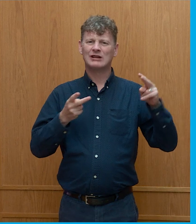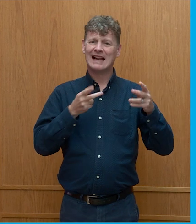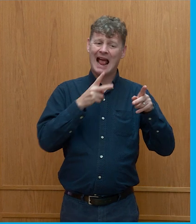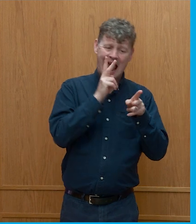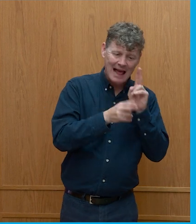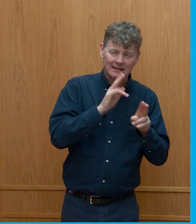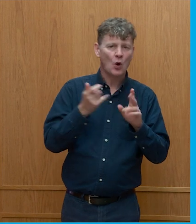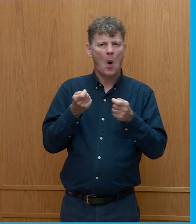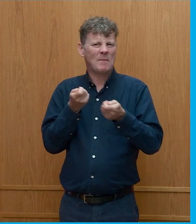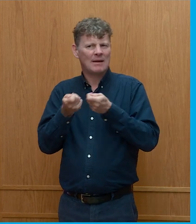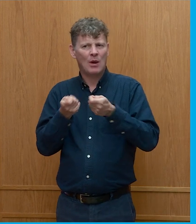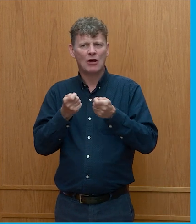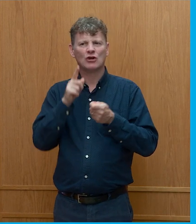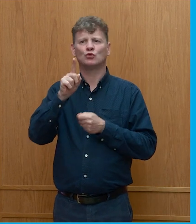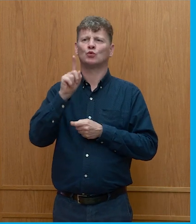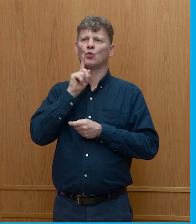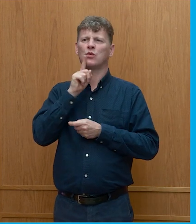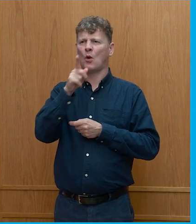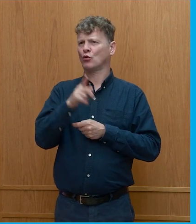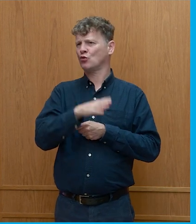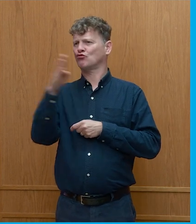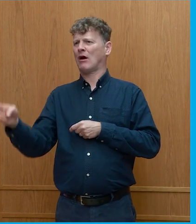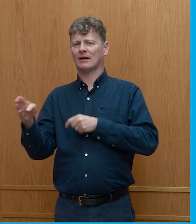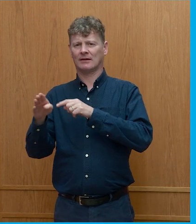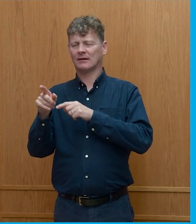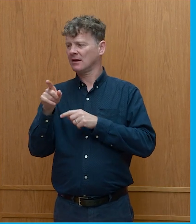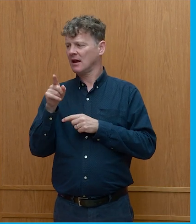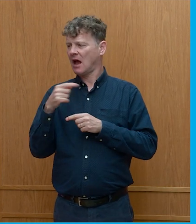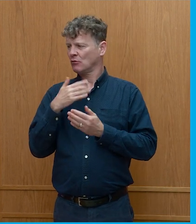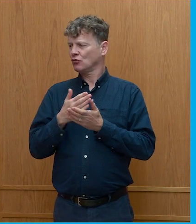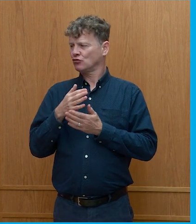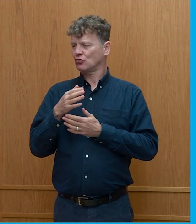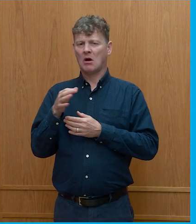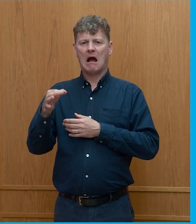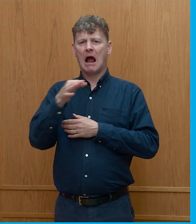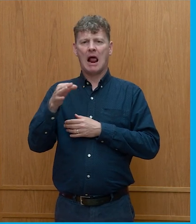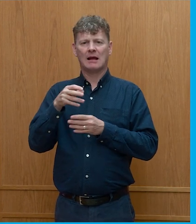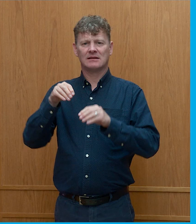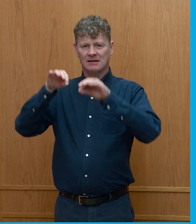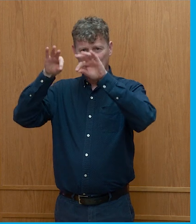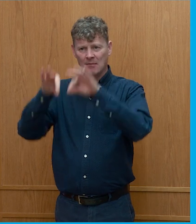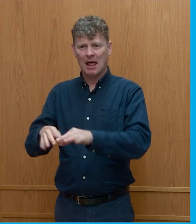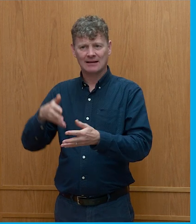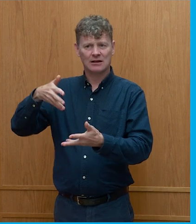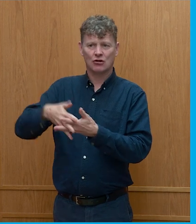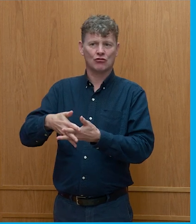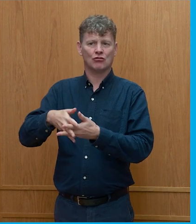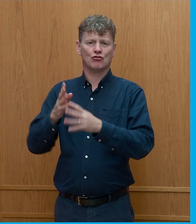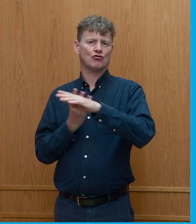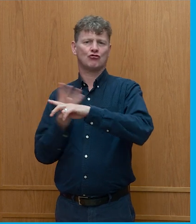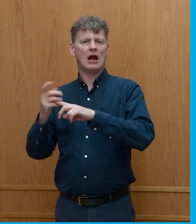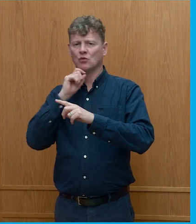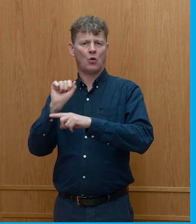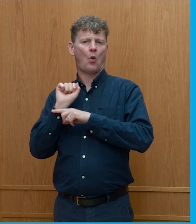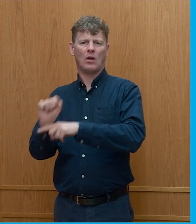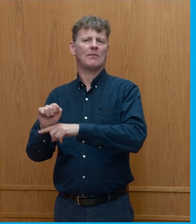I'm quite sure that there are islands across the world where planting grass will not hold back the sea and so